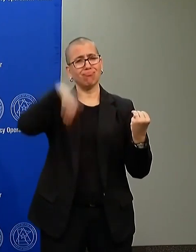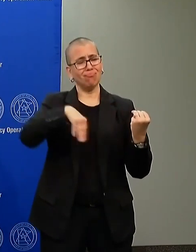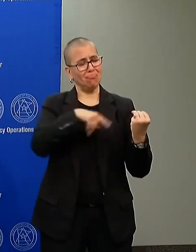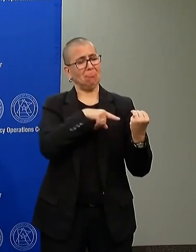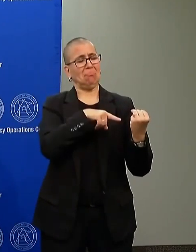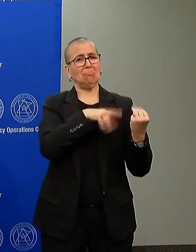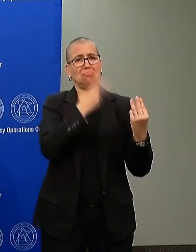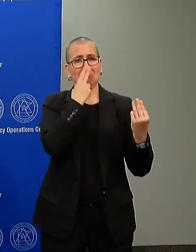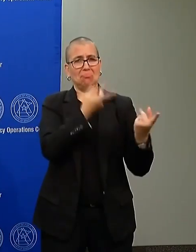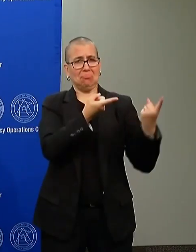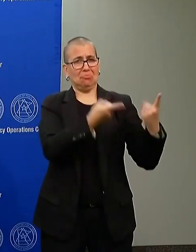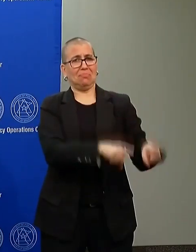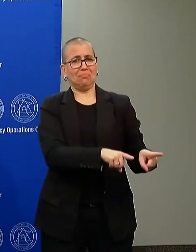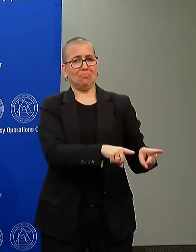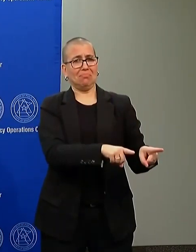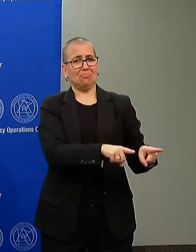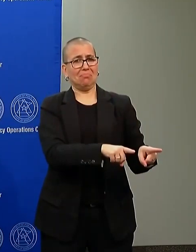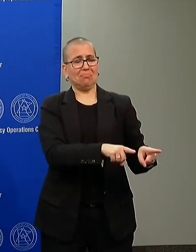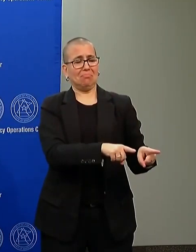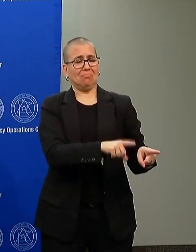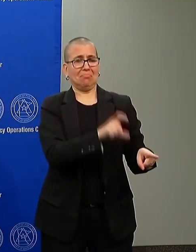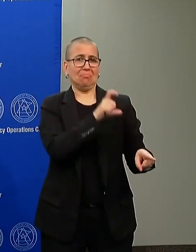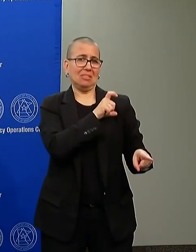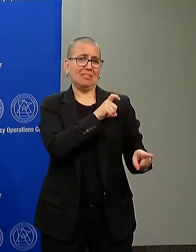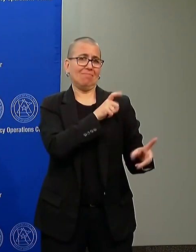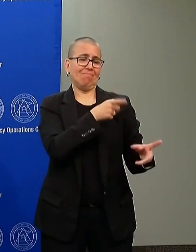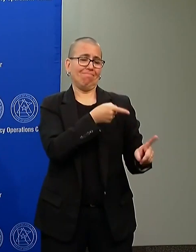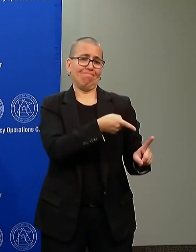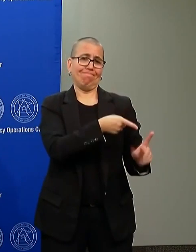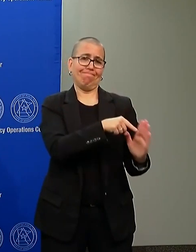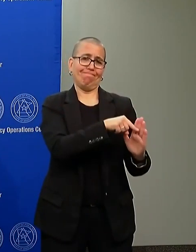a disgusting, disturbing video